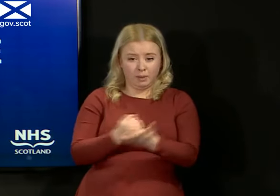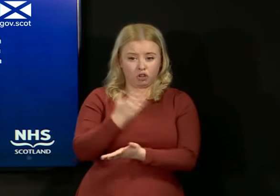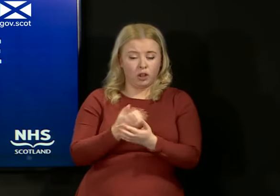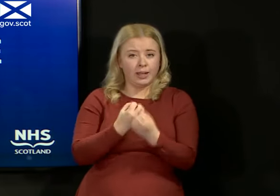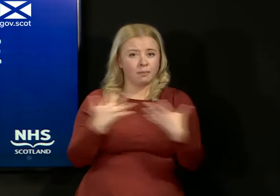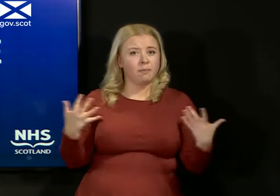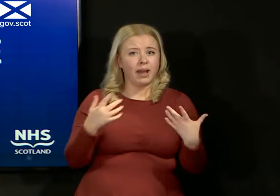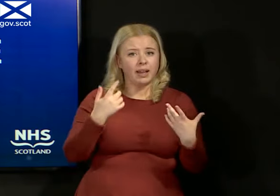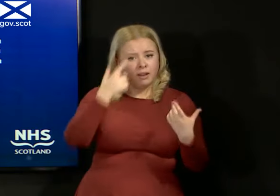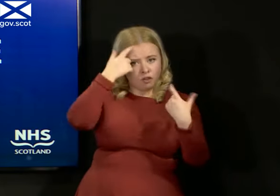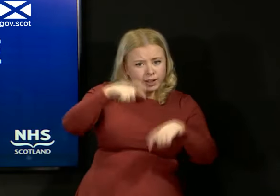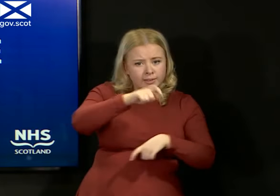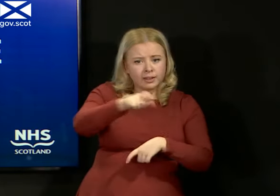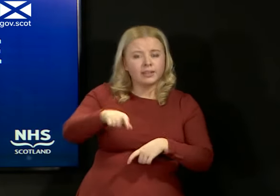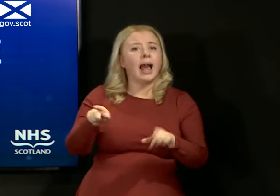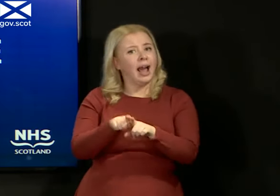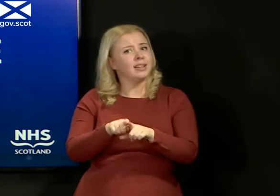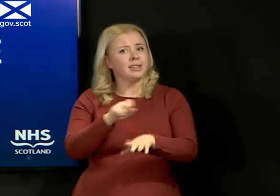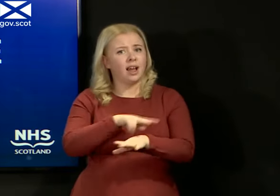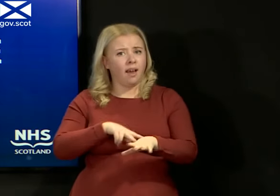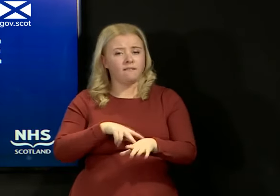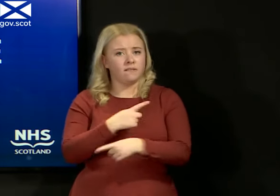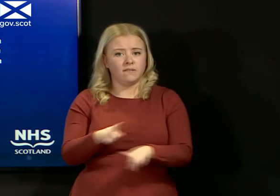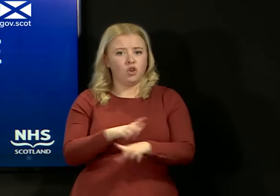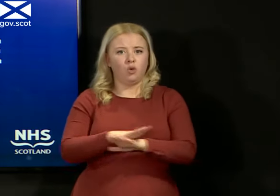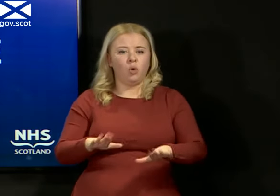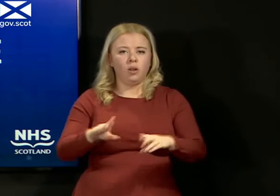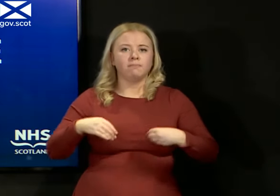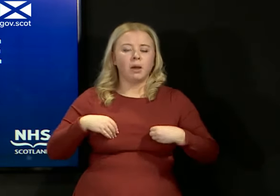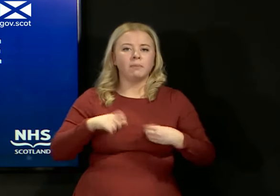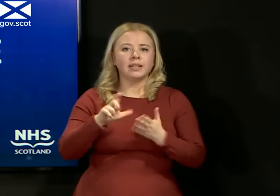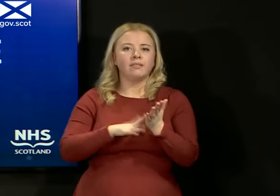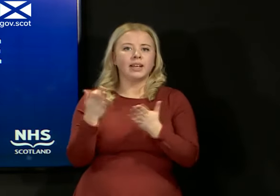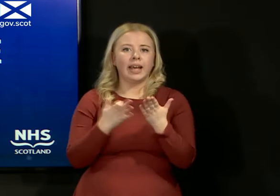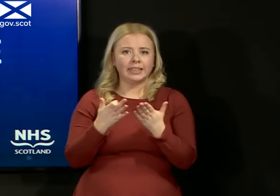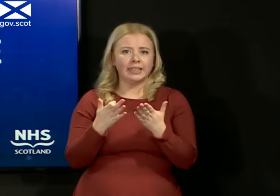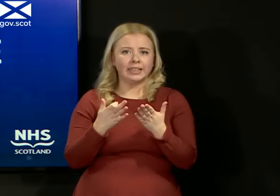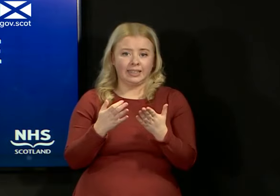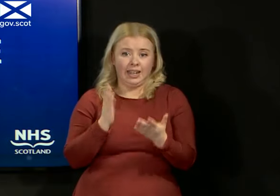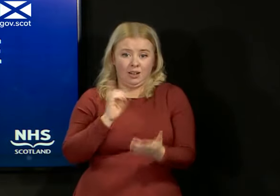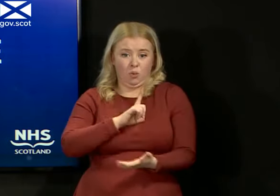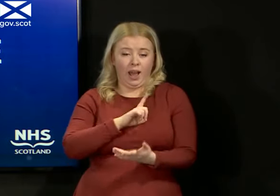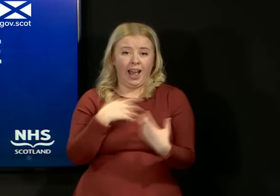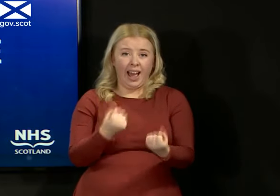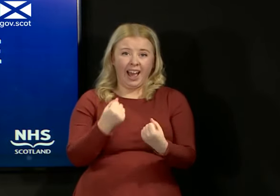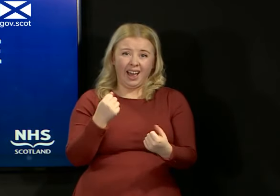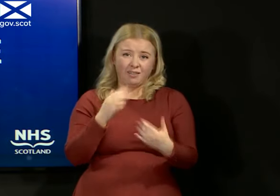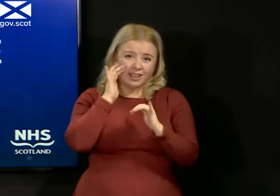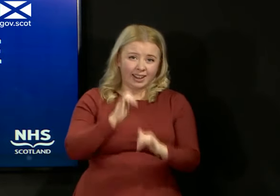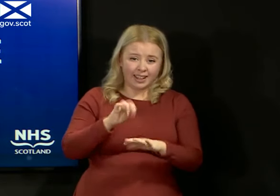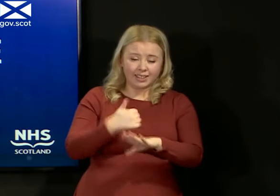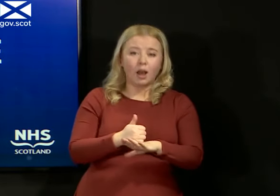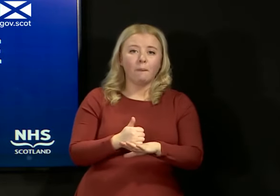many residents as possible and staff do not acquire the virus. There is a purpose to this testing which is really